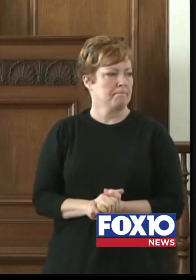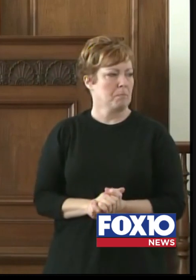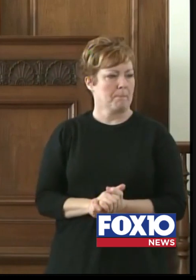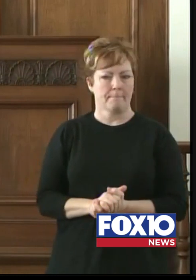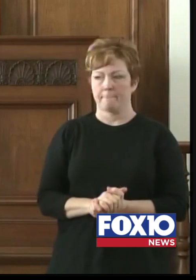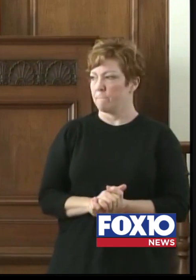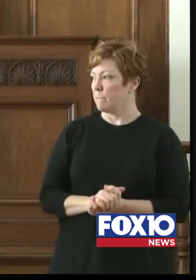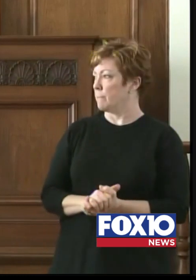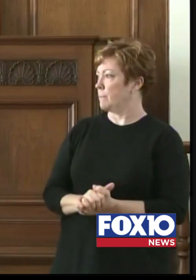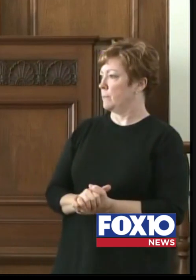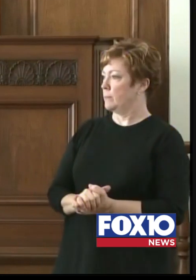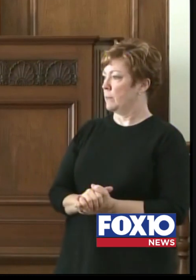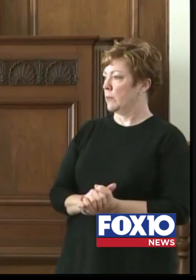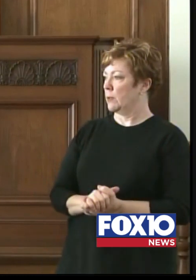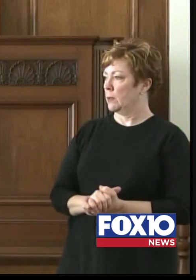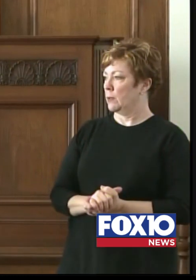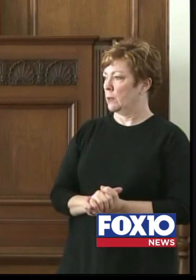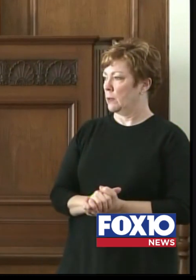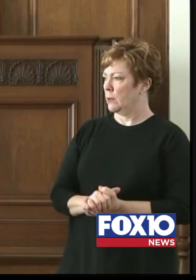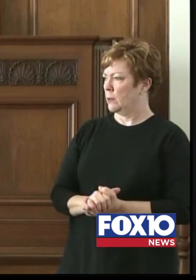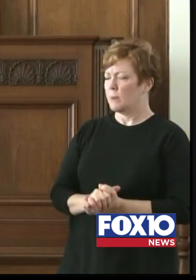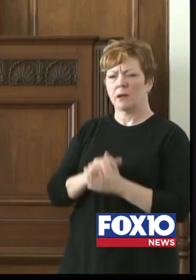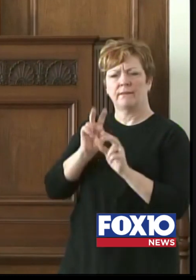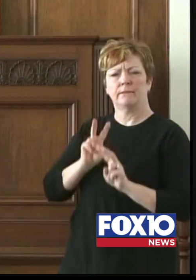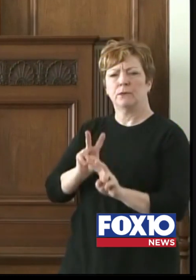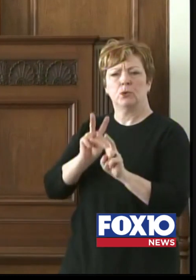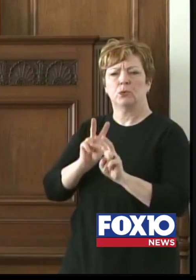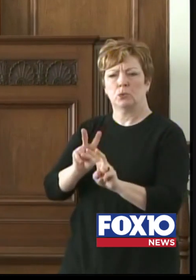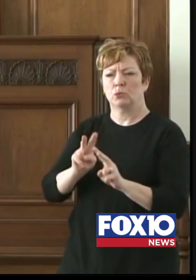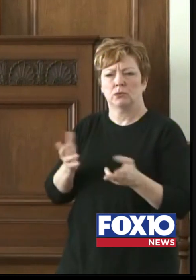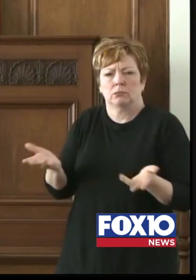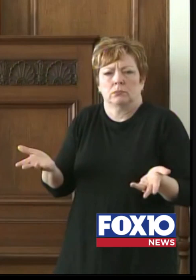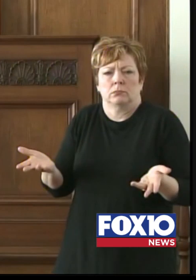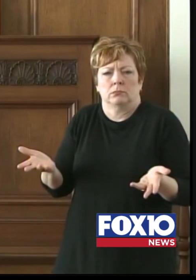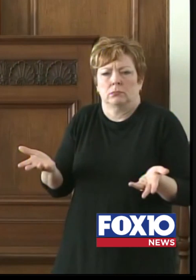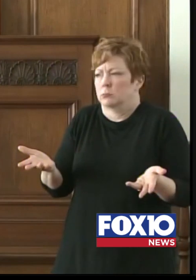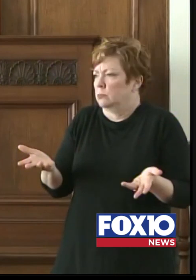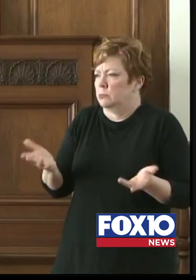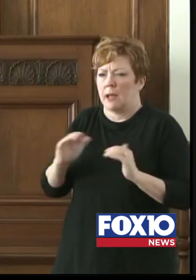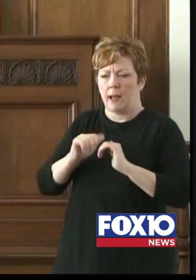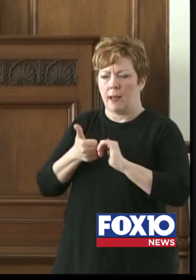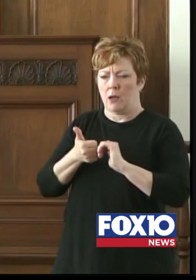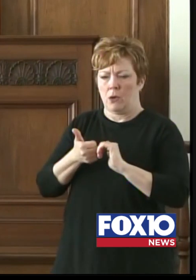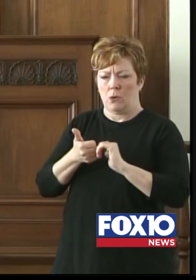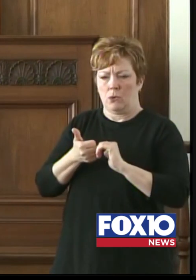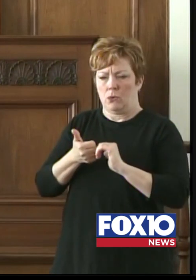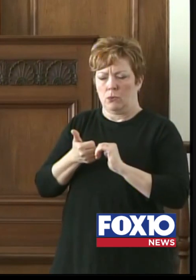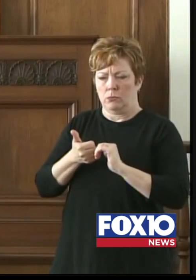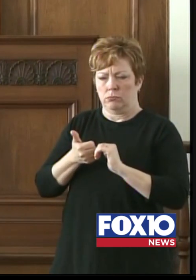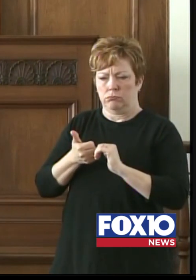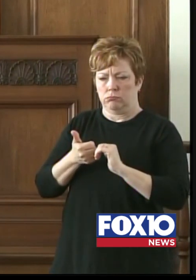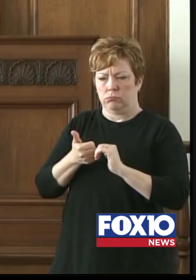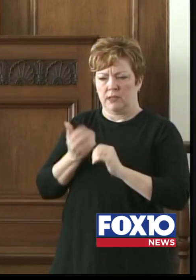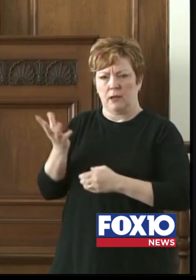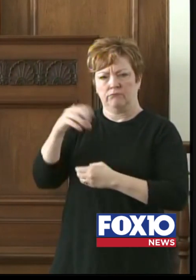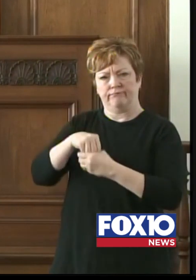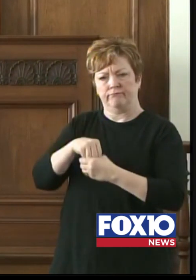Yes, sir. Funeral services are